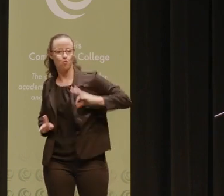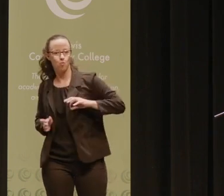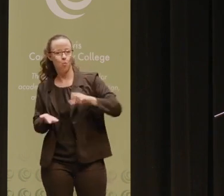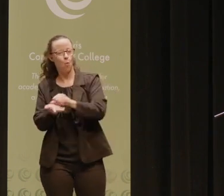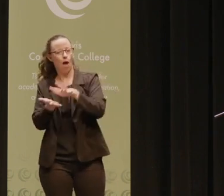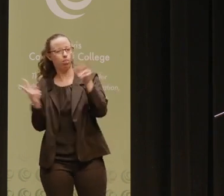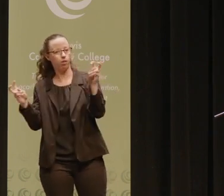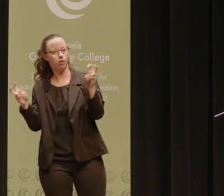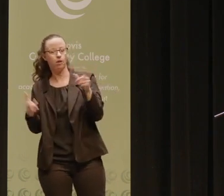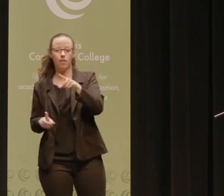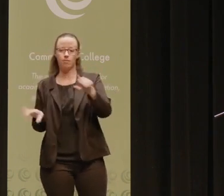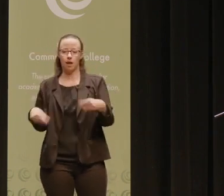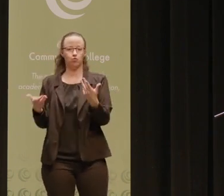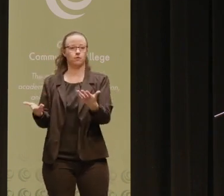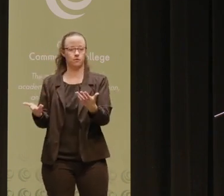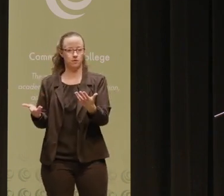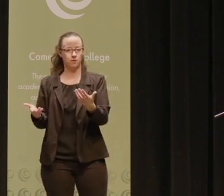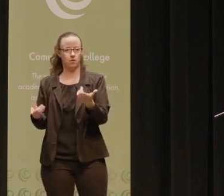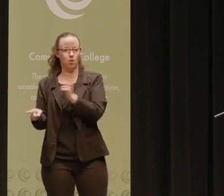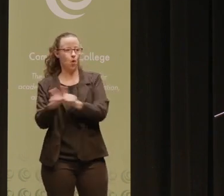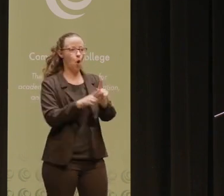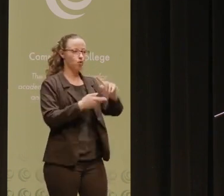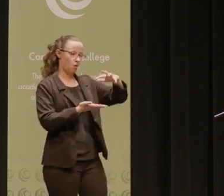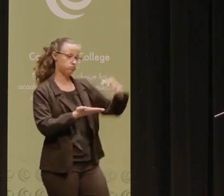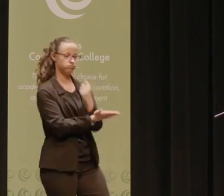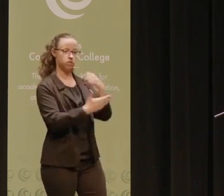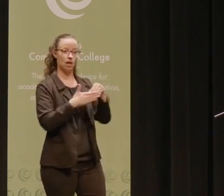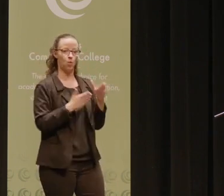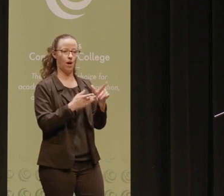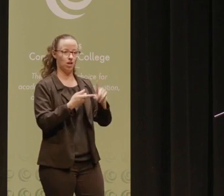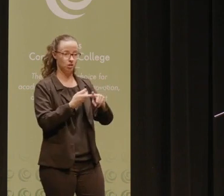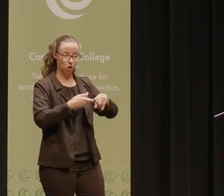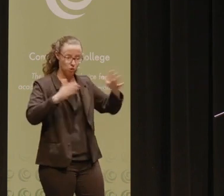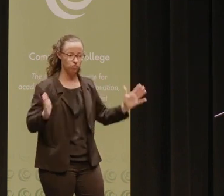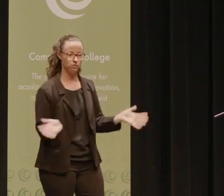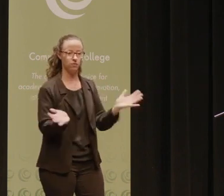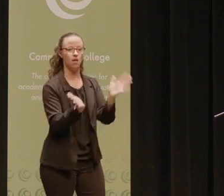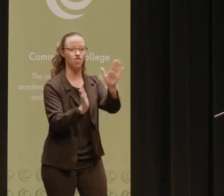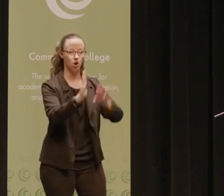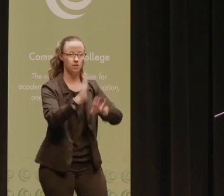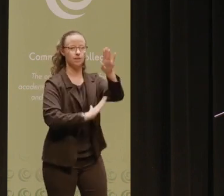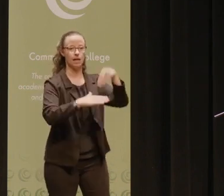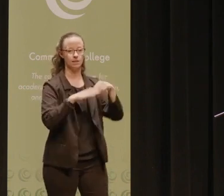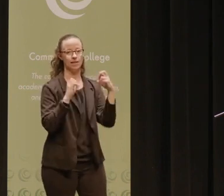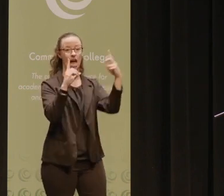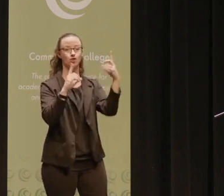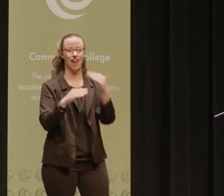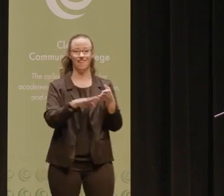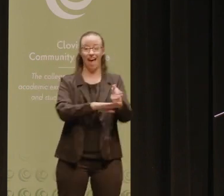the cultural wealth that they possess, but also leverage it in ways that can facilitate their success in education and beyond.